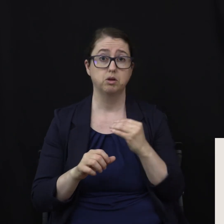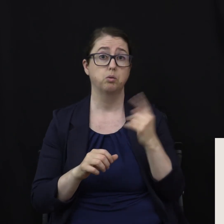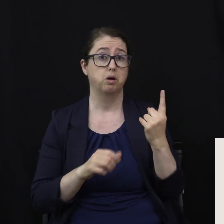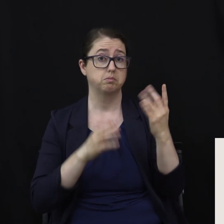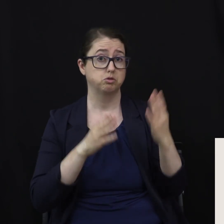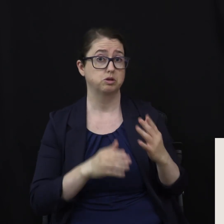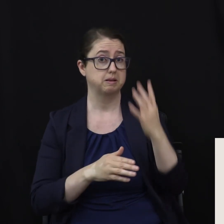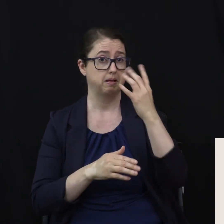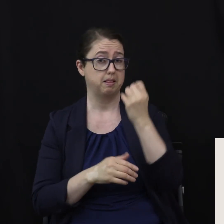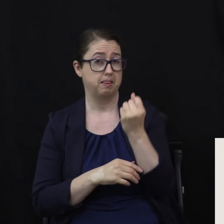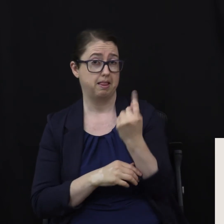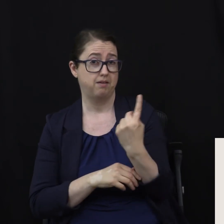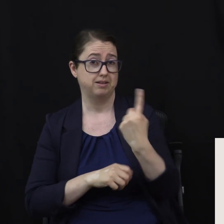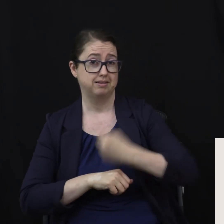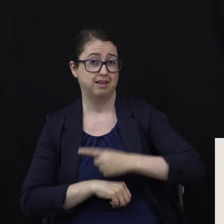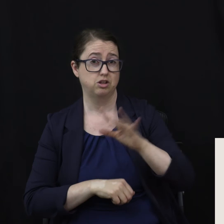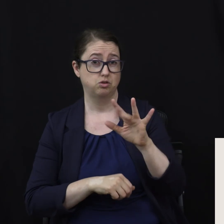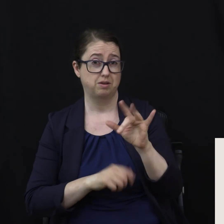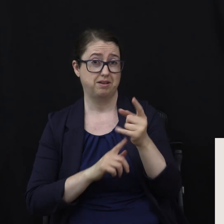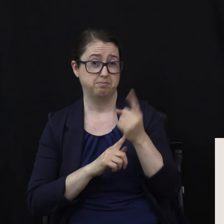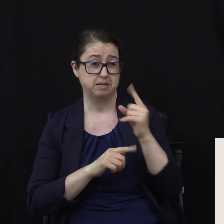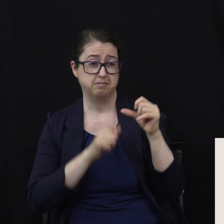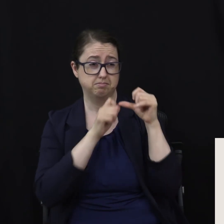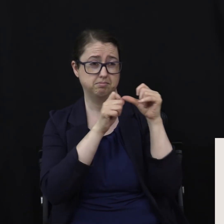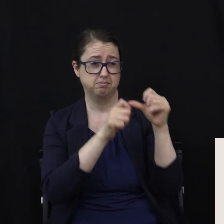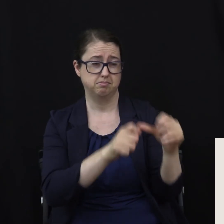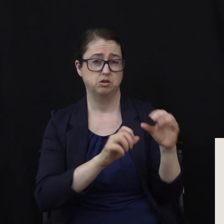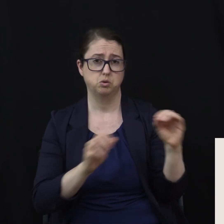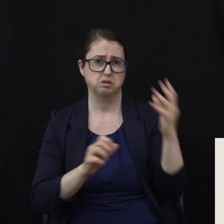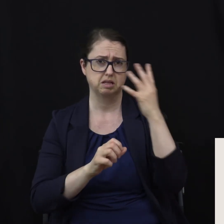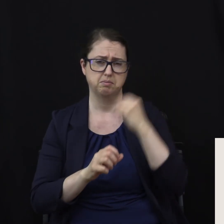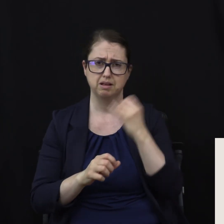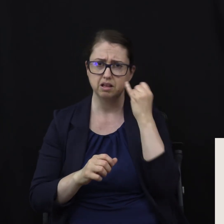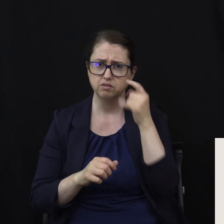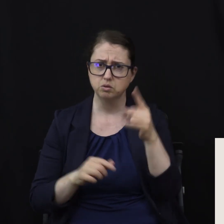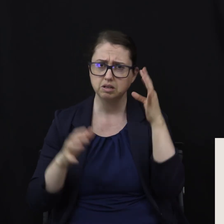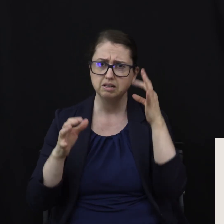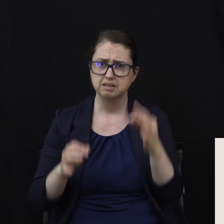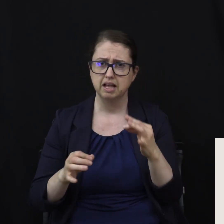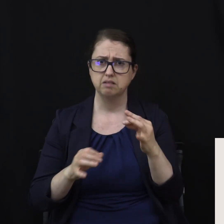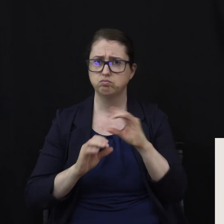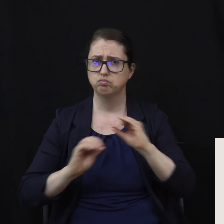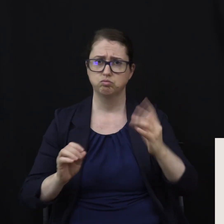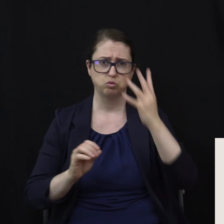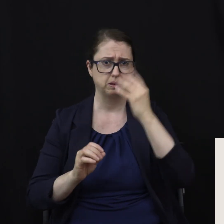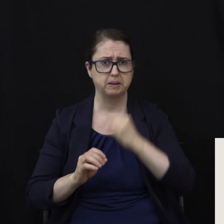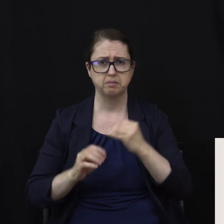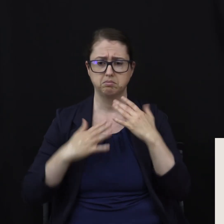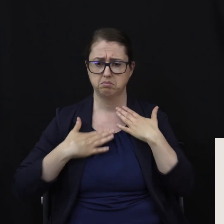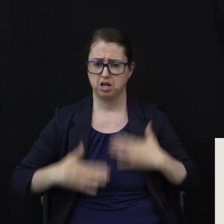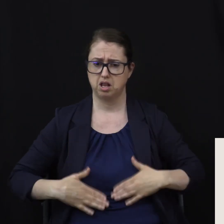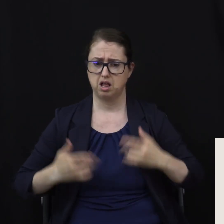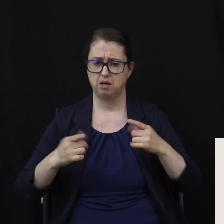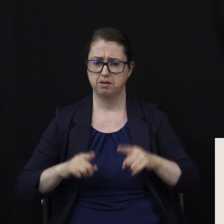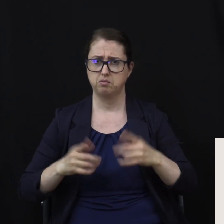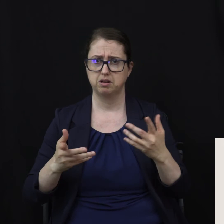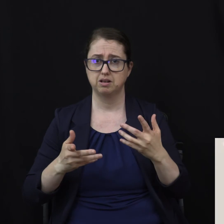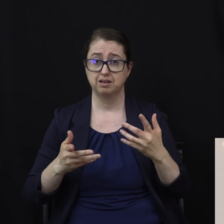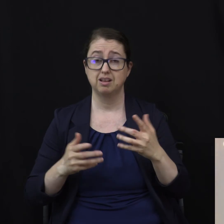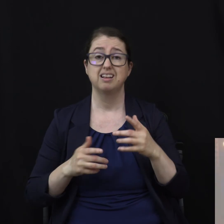minutes. What would happen to your body if you decided to stop sleeping? Well, tests that were done in lab rats, it was shown that